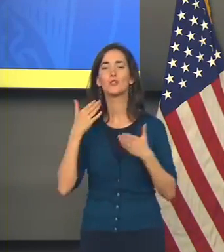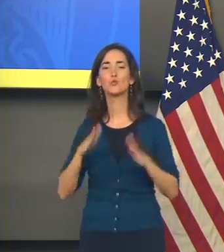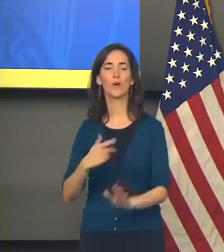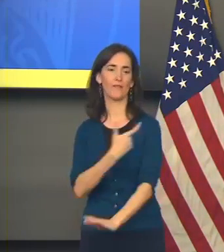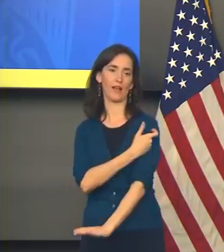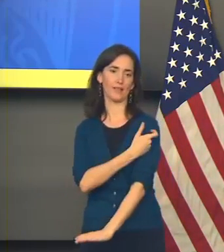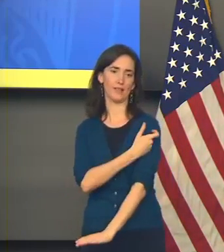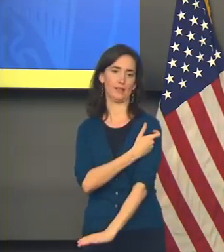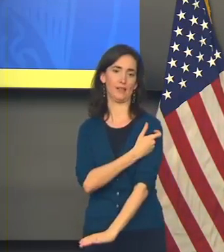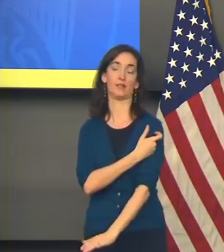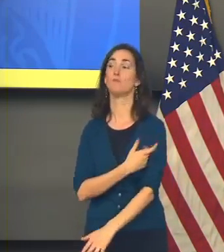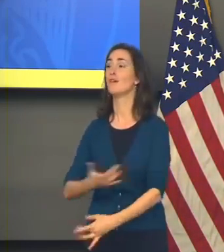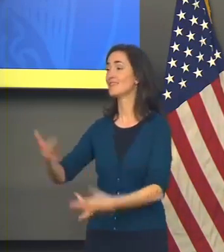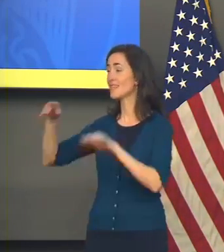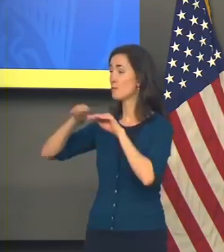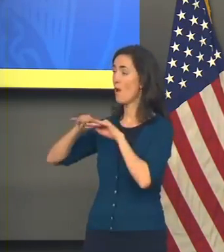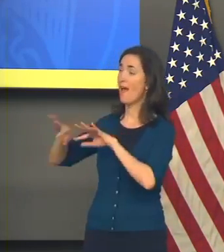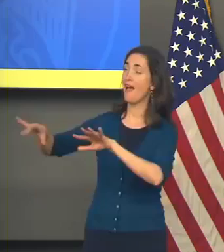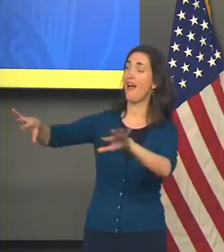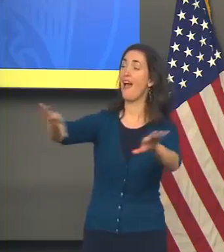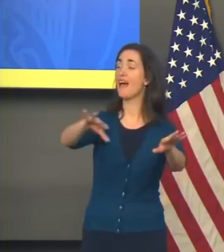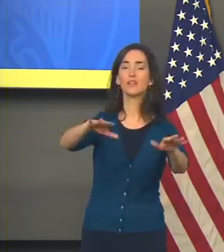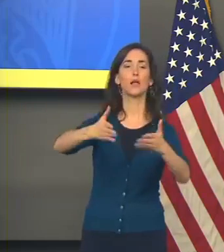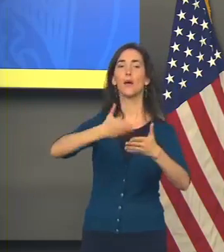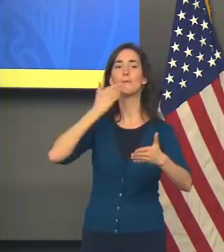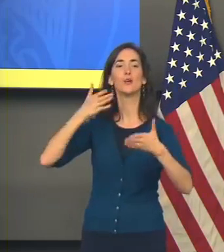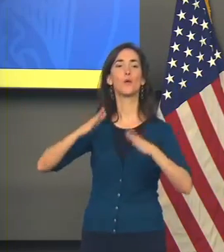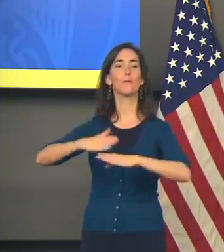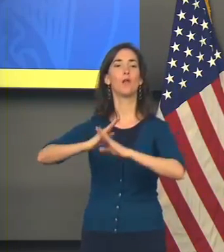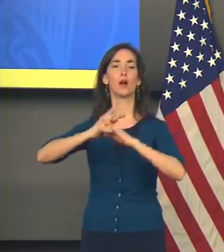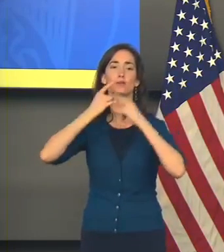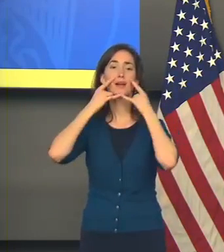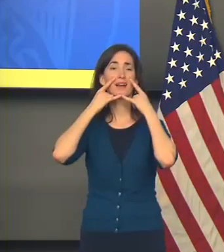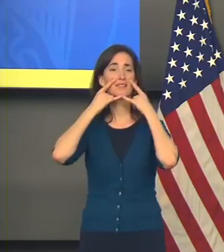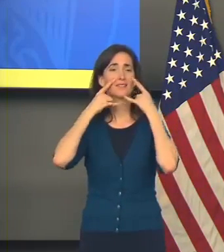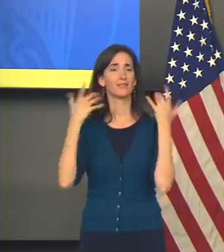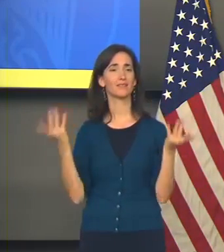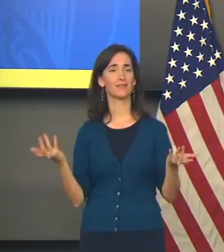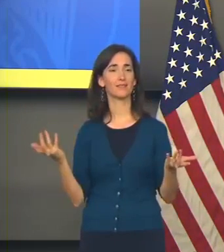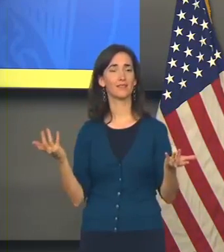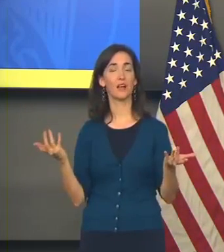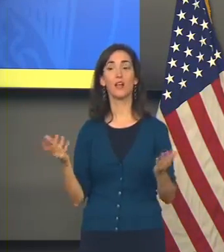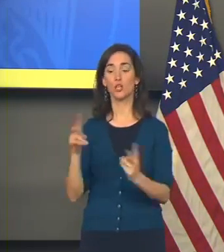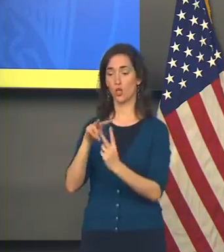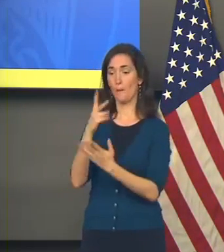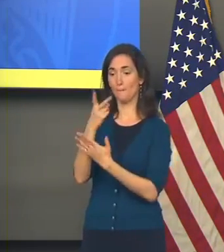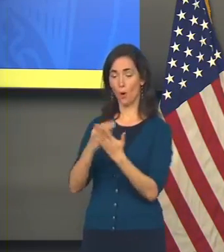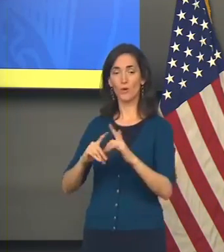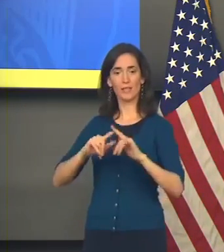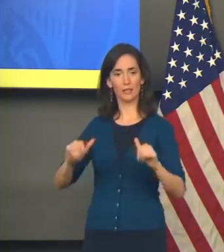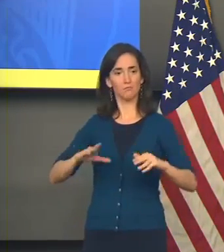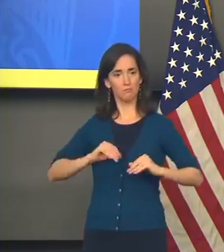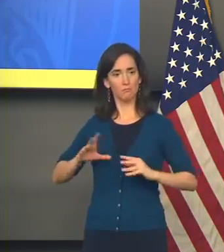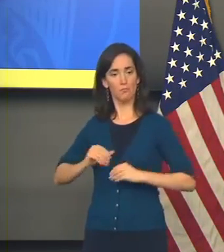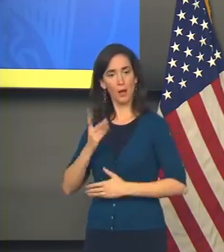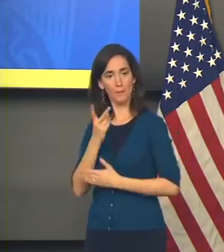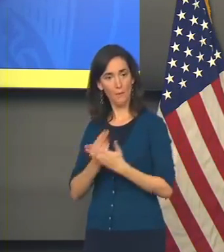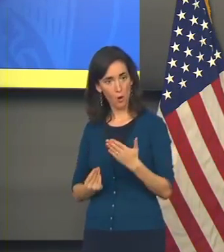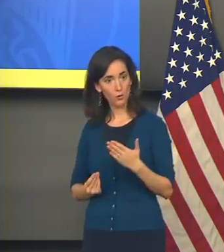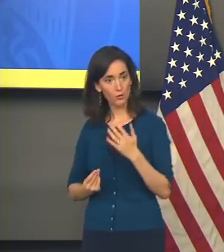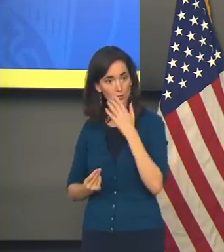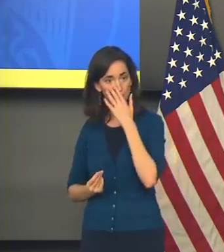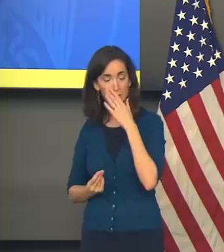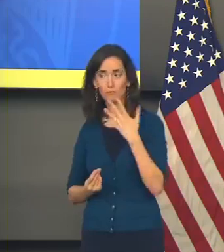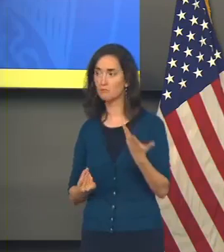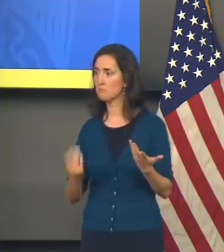the mask is the most important tool to protect transmission. And so doing both at the same time only